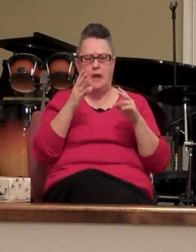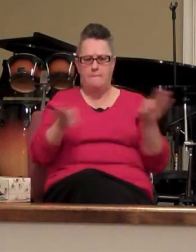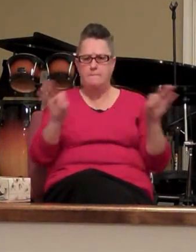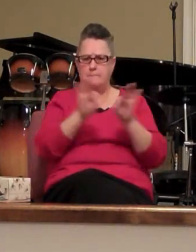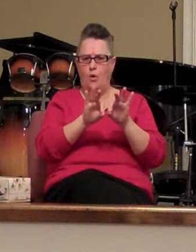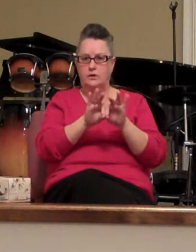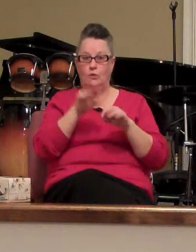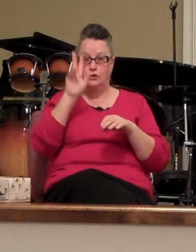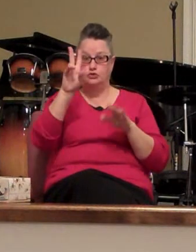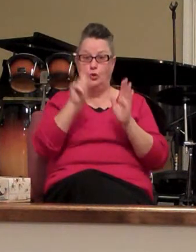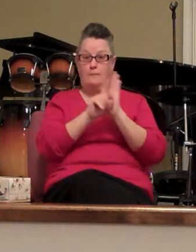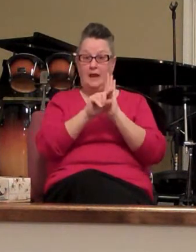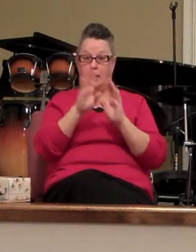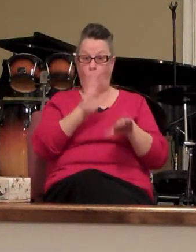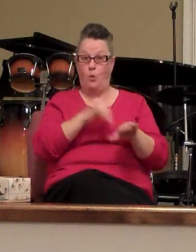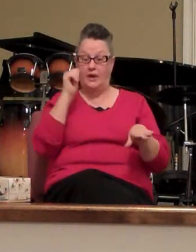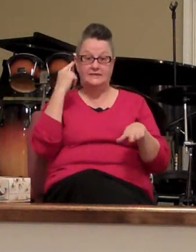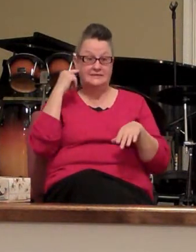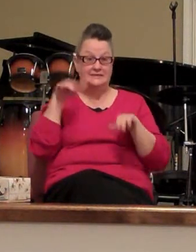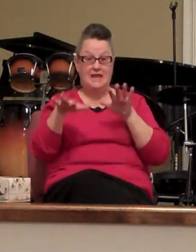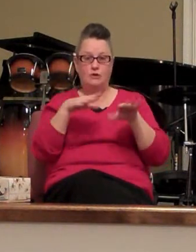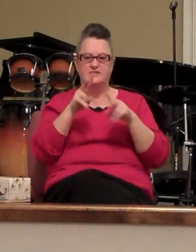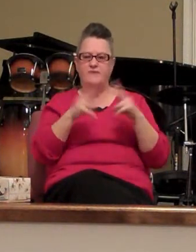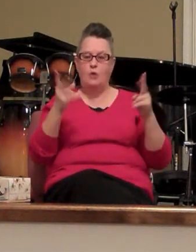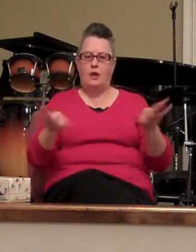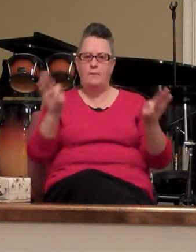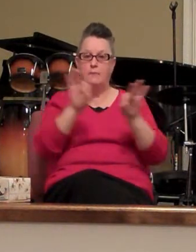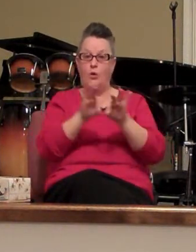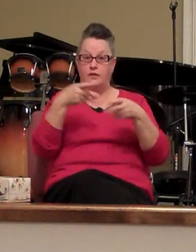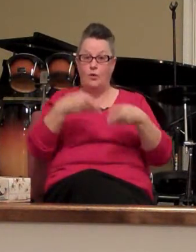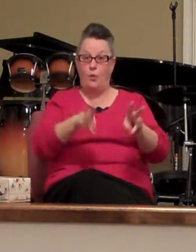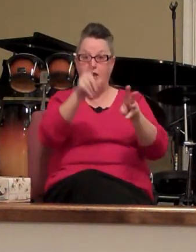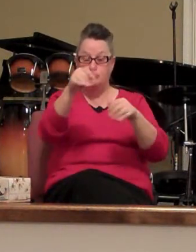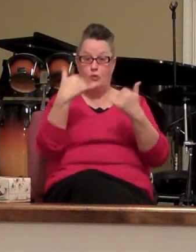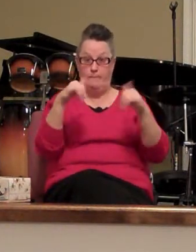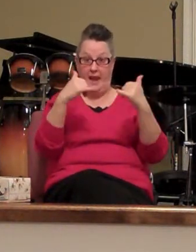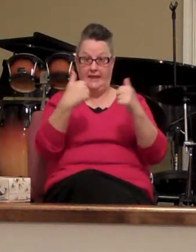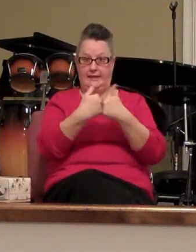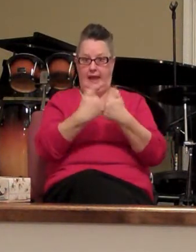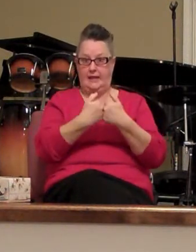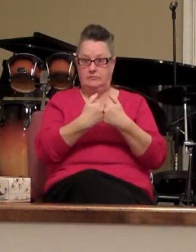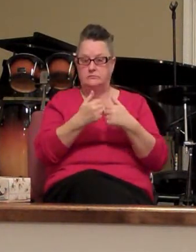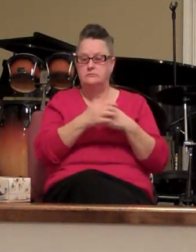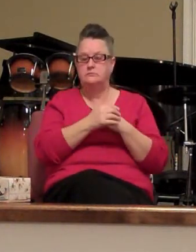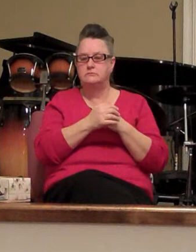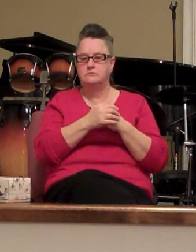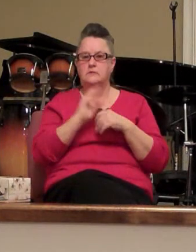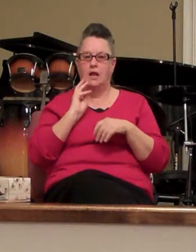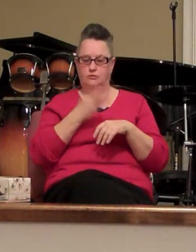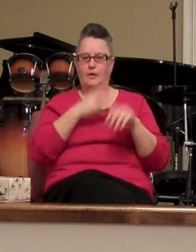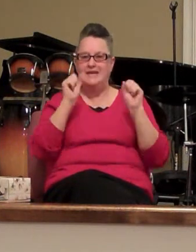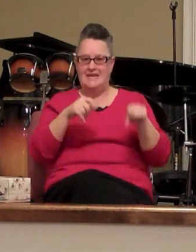minute warning sounds it is very important the way that you play the game as we can tell last night